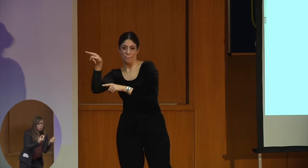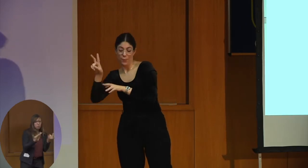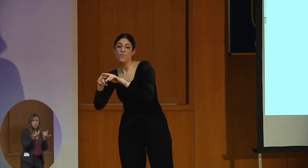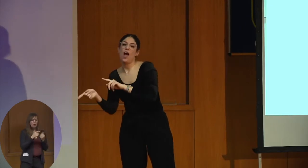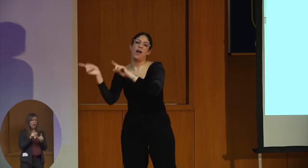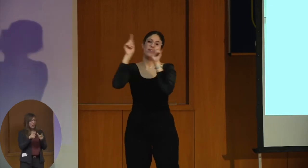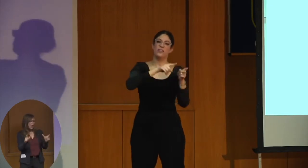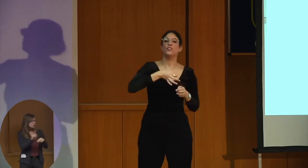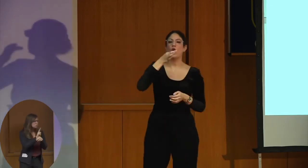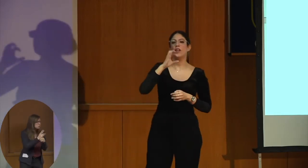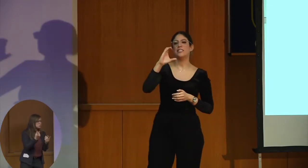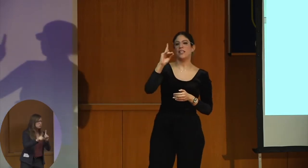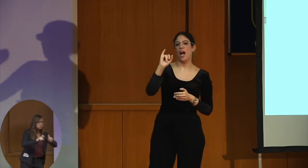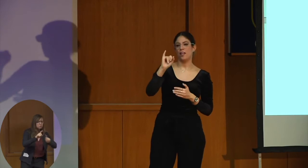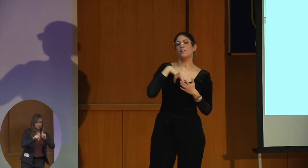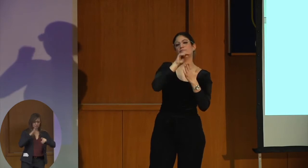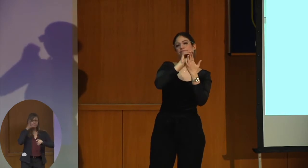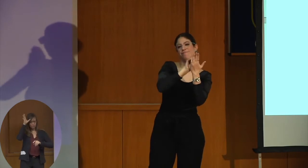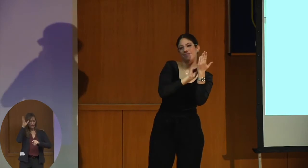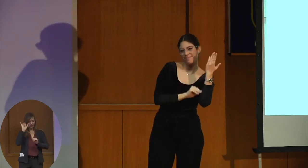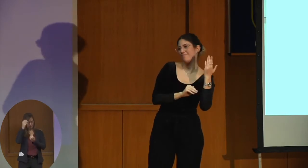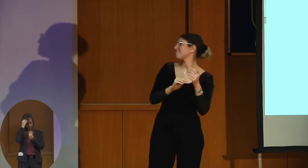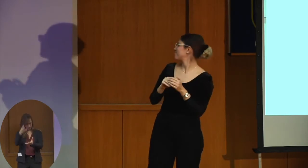we want to know from the parents, and then there's a CDI.